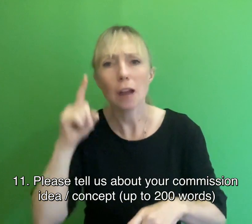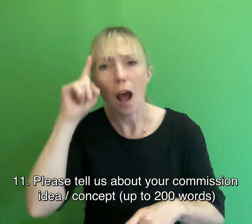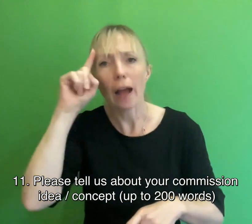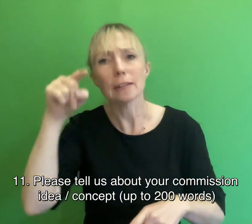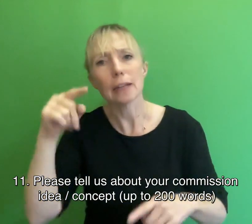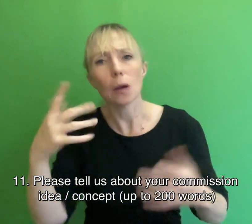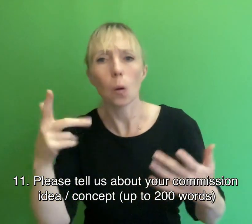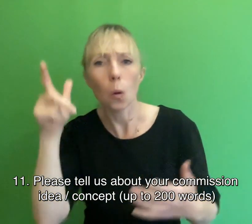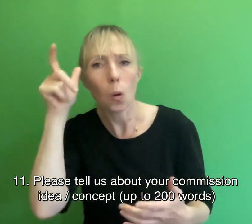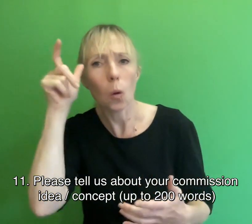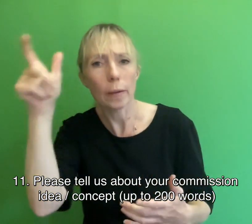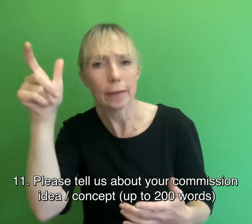to 200 words.